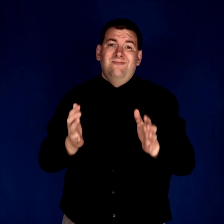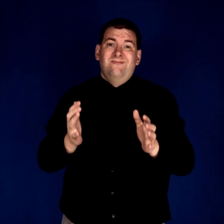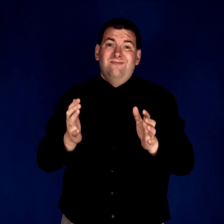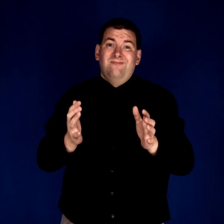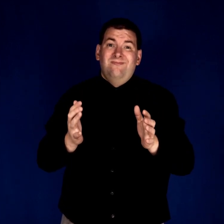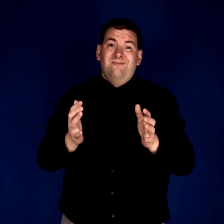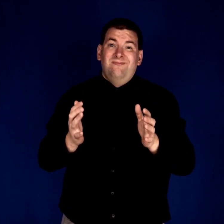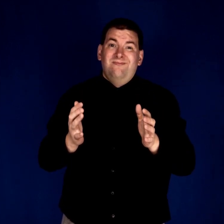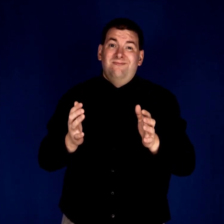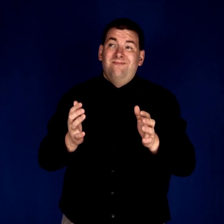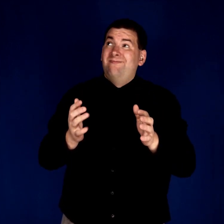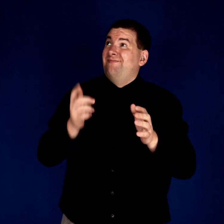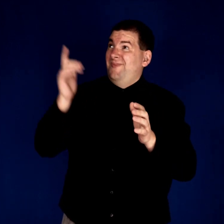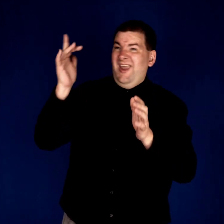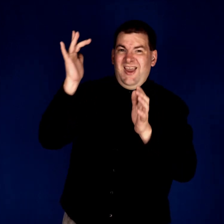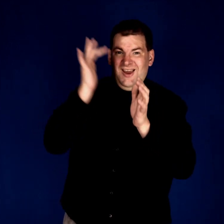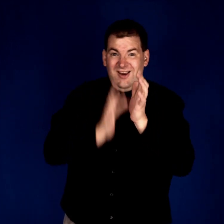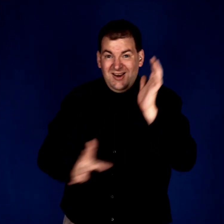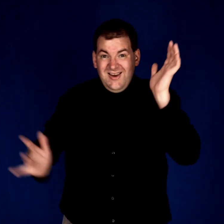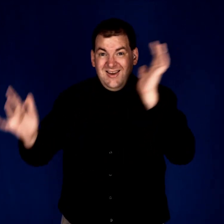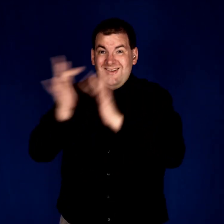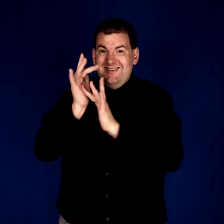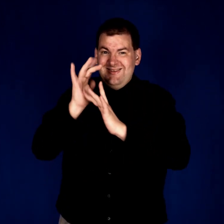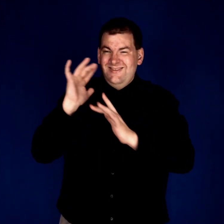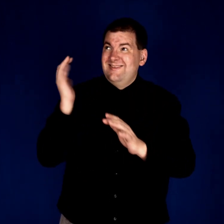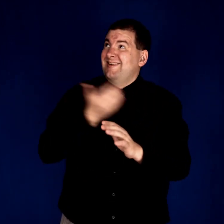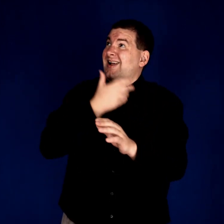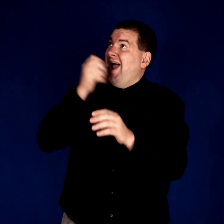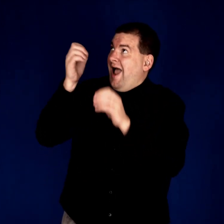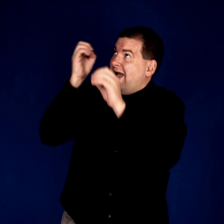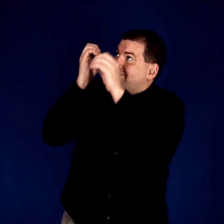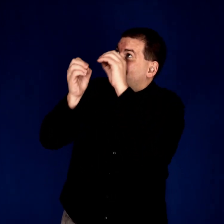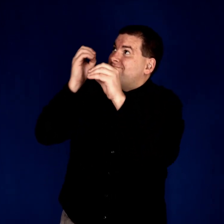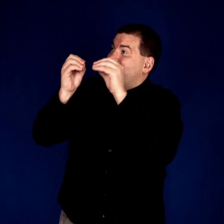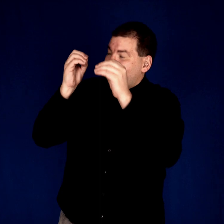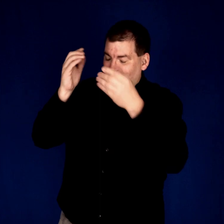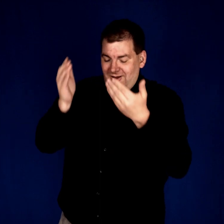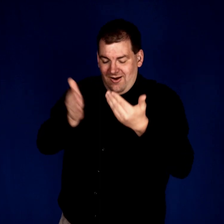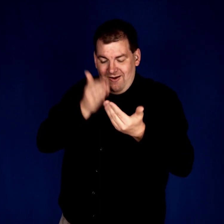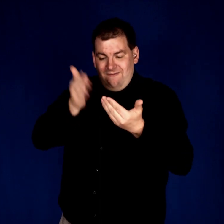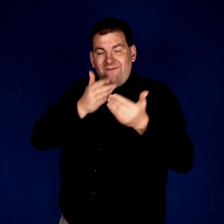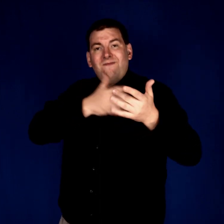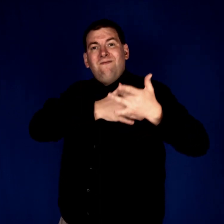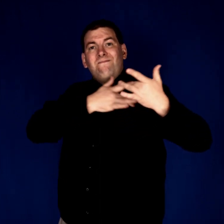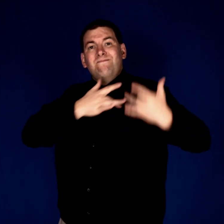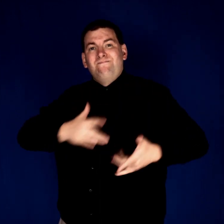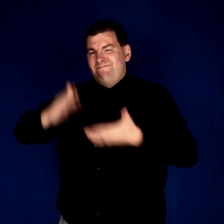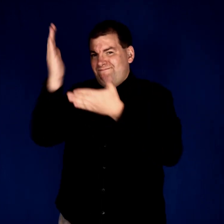By the maker of our fragile